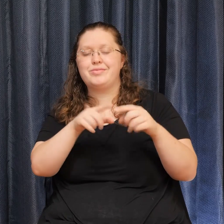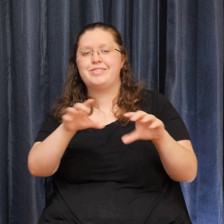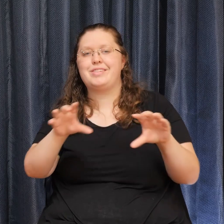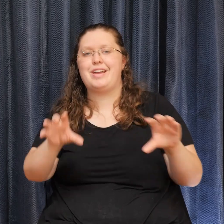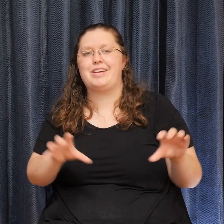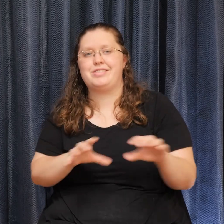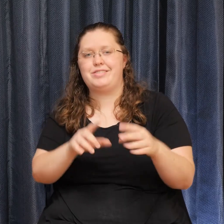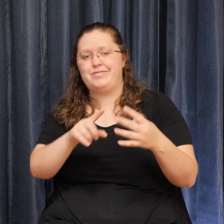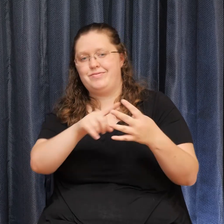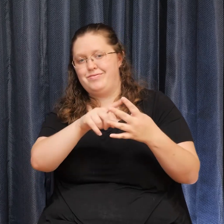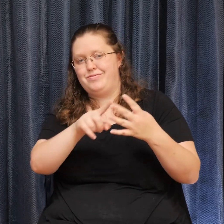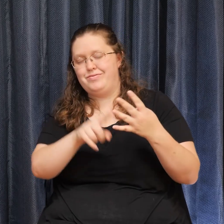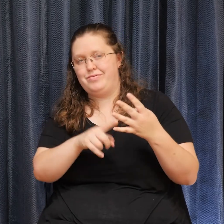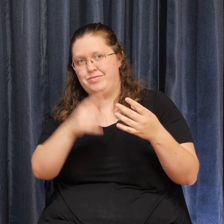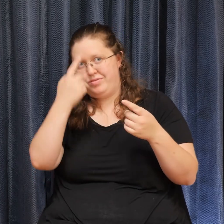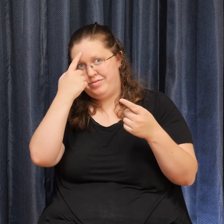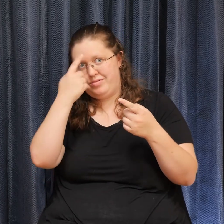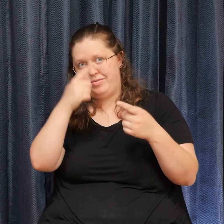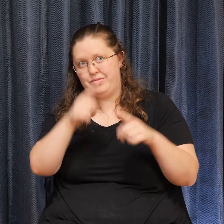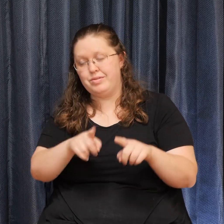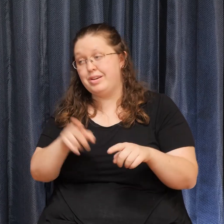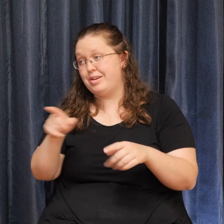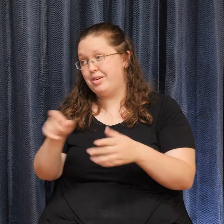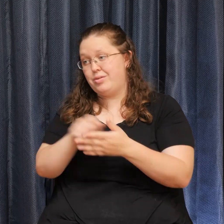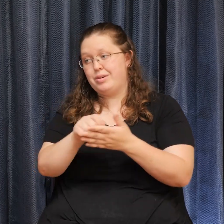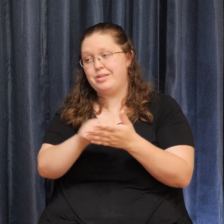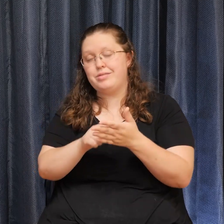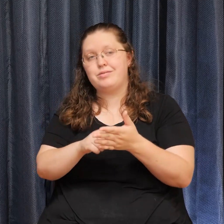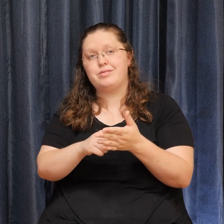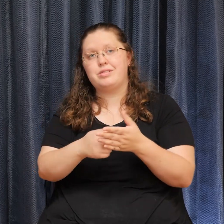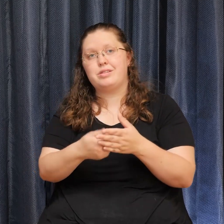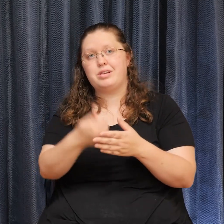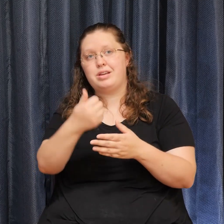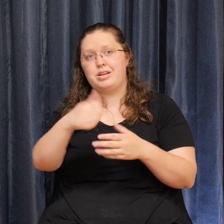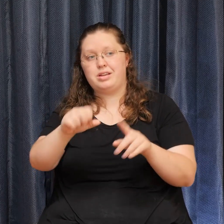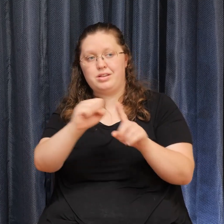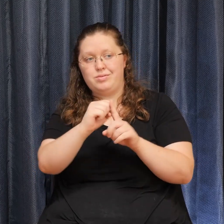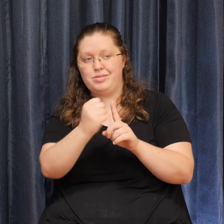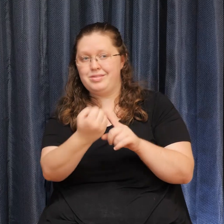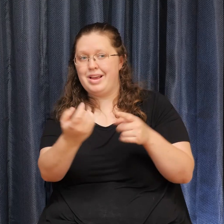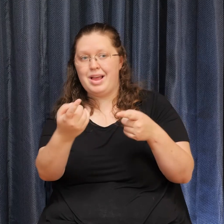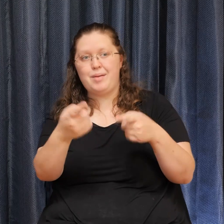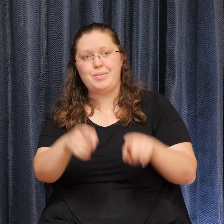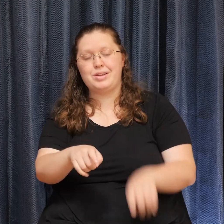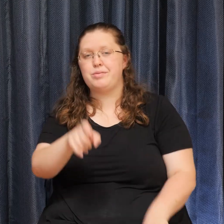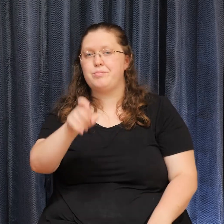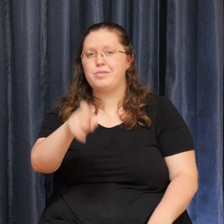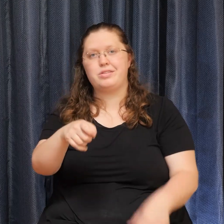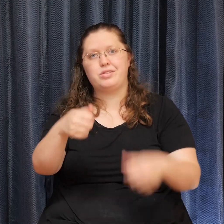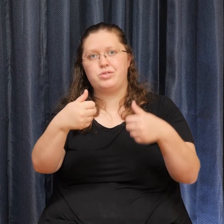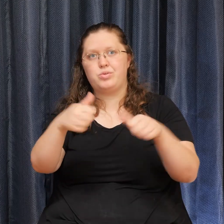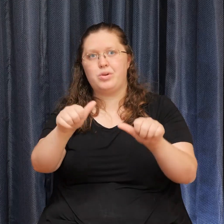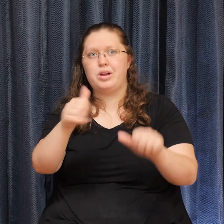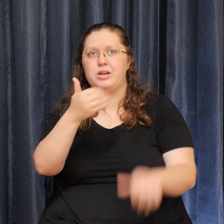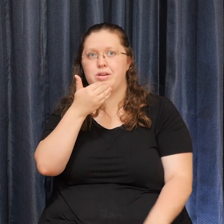He writes Under any circumstance Always do your best No more And no less